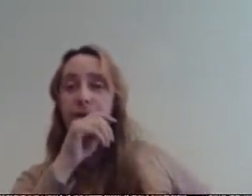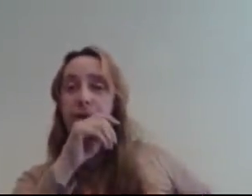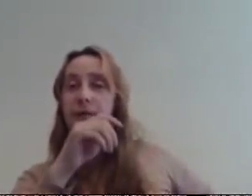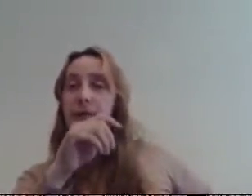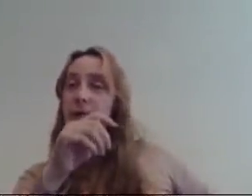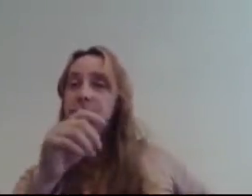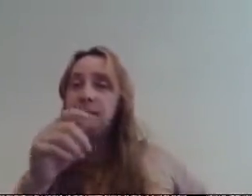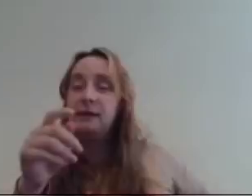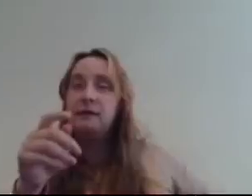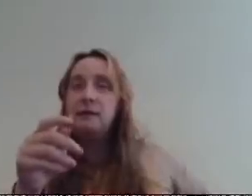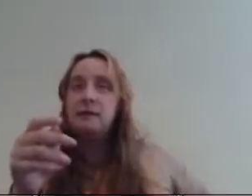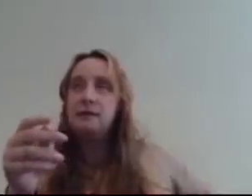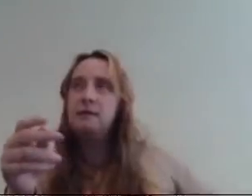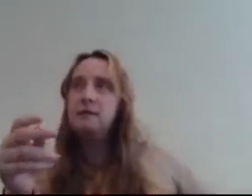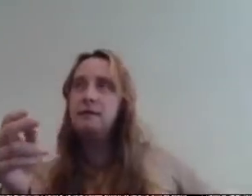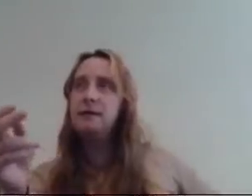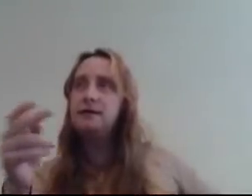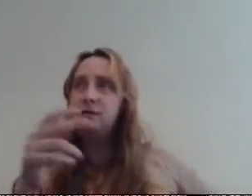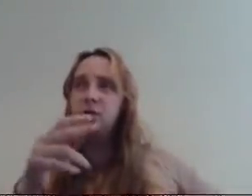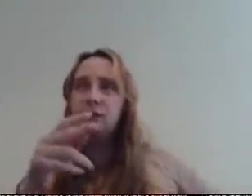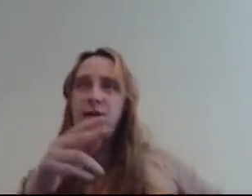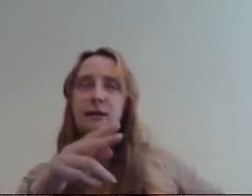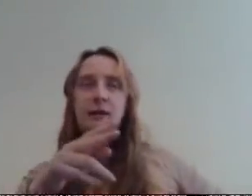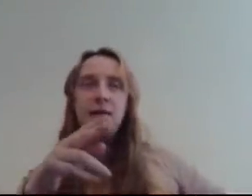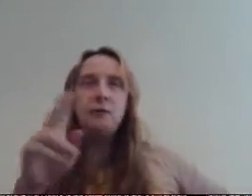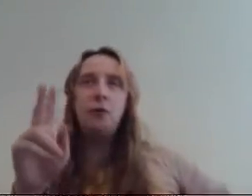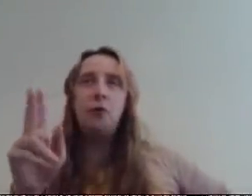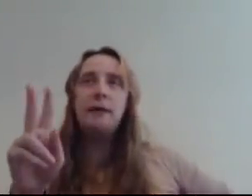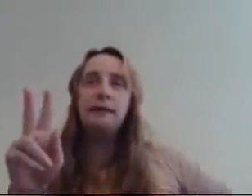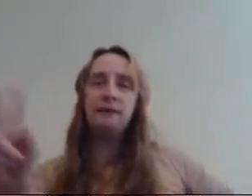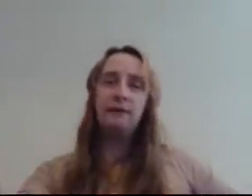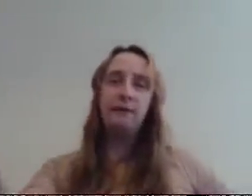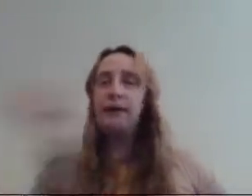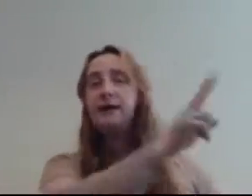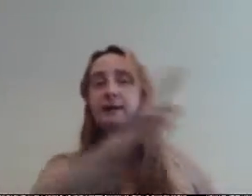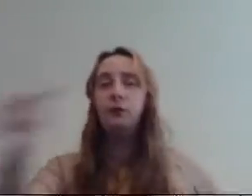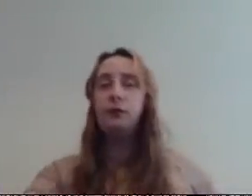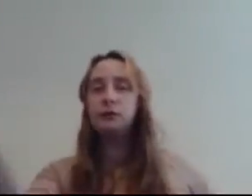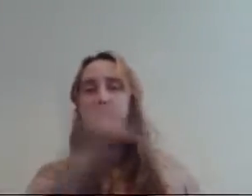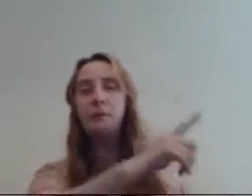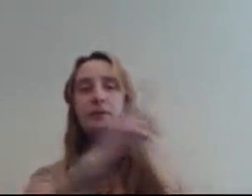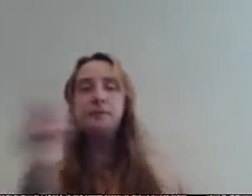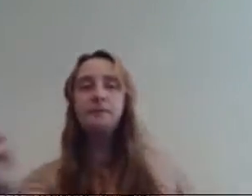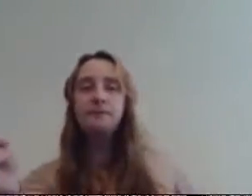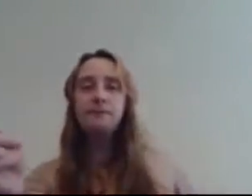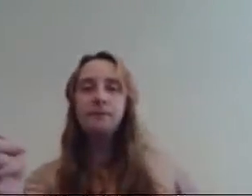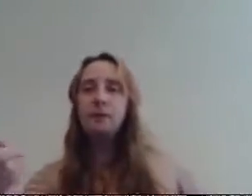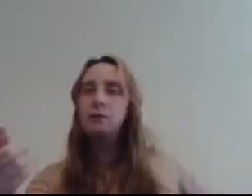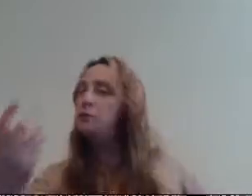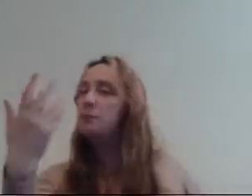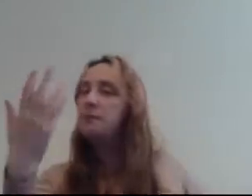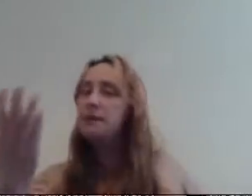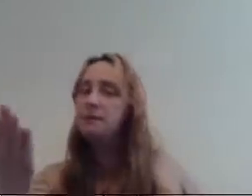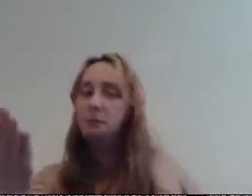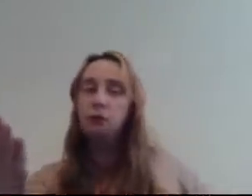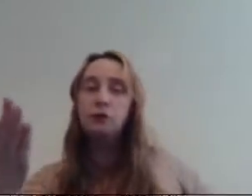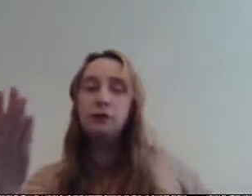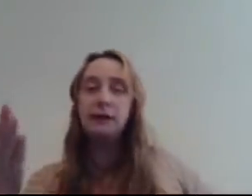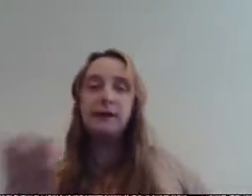oh i'm seeing like ages ago tae but all might like flying and all that swooping so maybe midori will get to learn